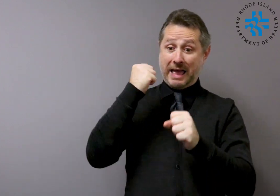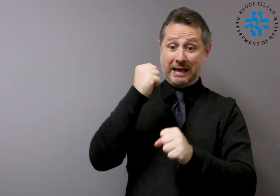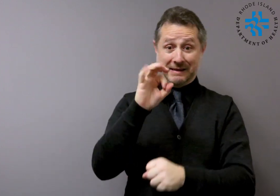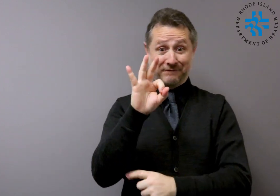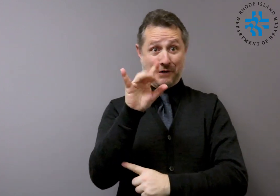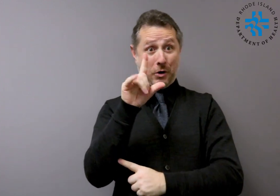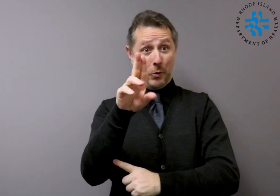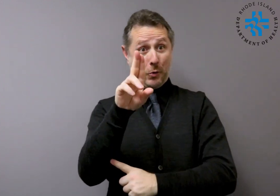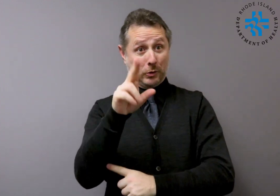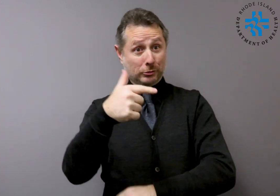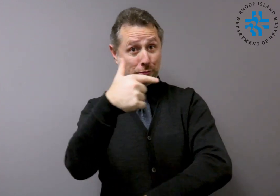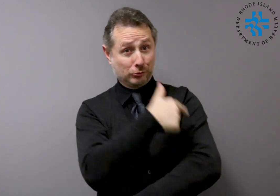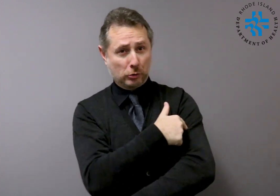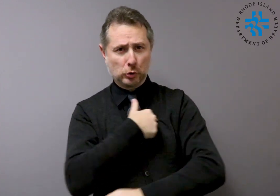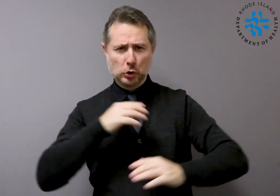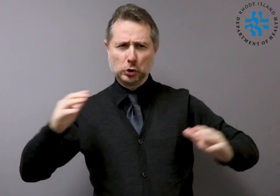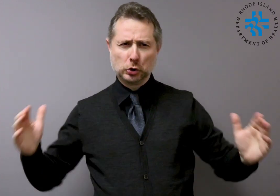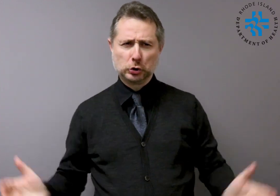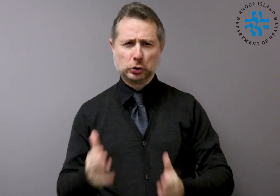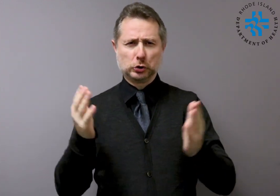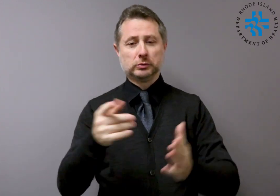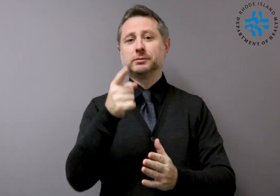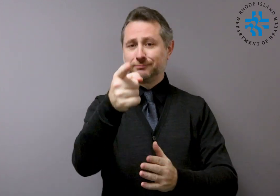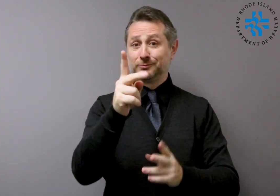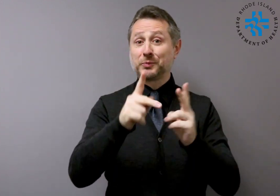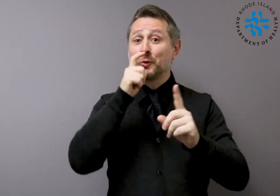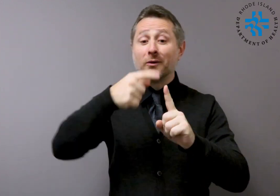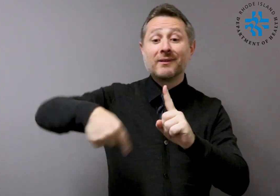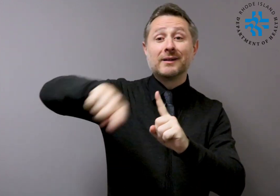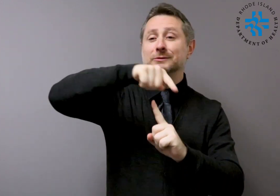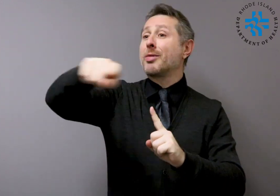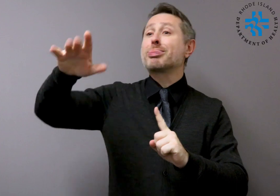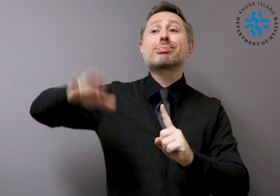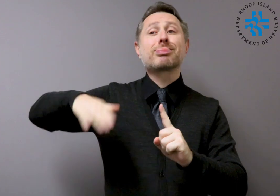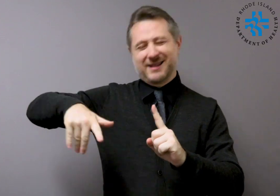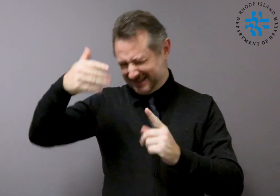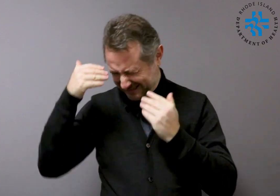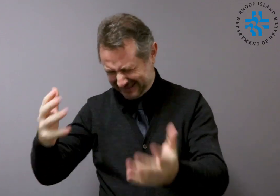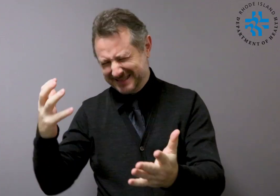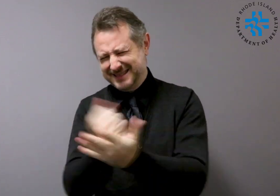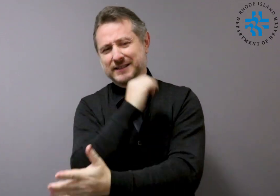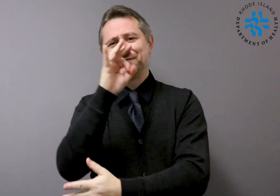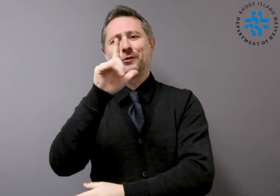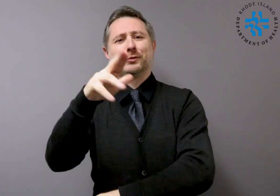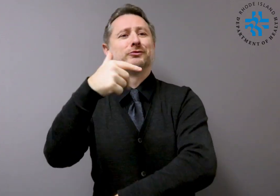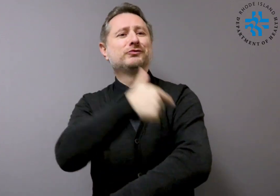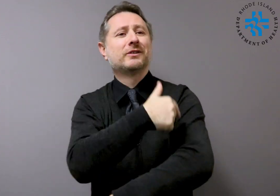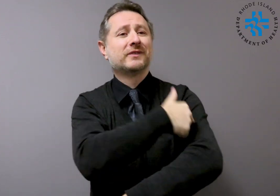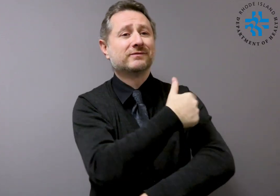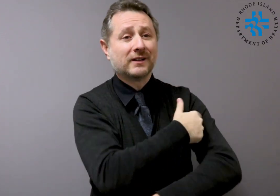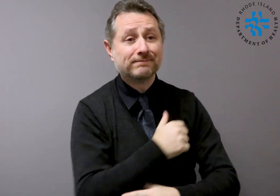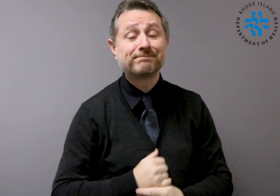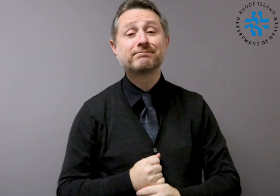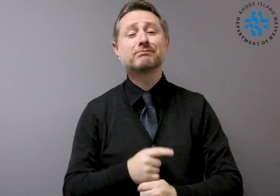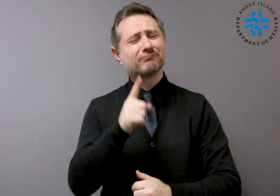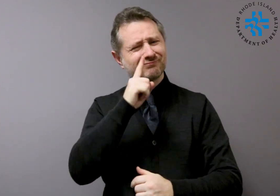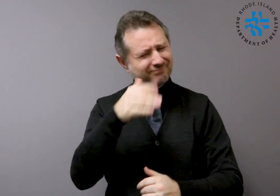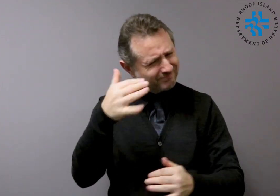alcohol-based hand gel. Cough or sneeze into your elbow. Flu is spread through coughing or sneezing on other people or